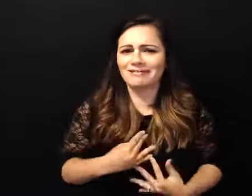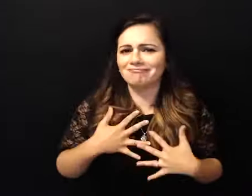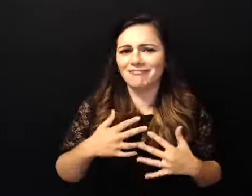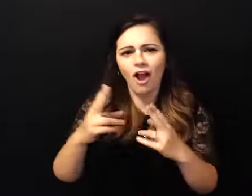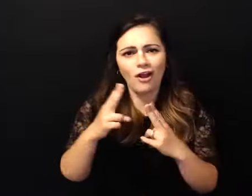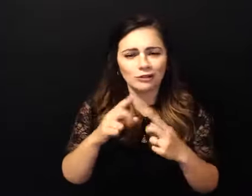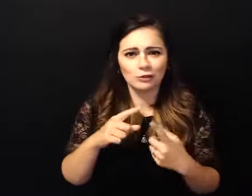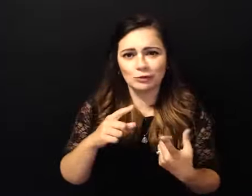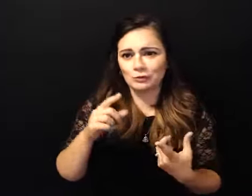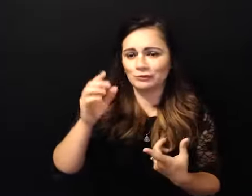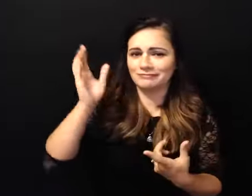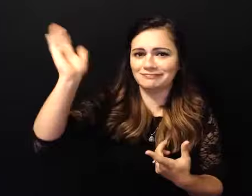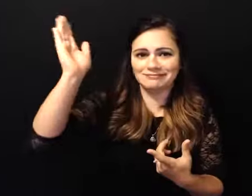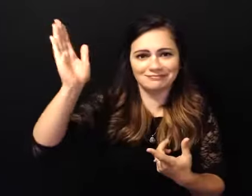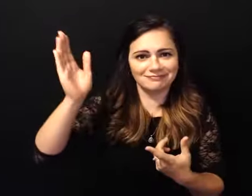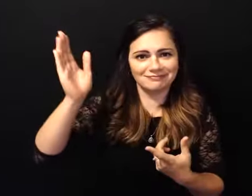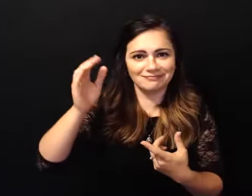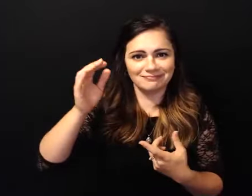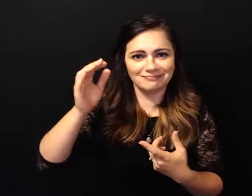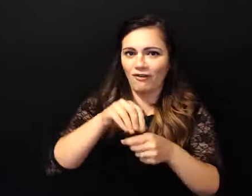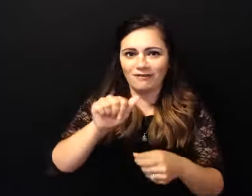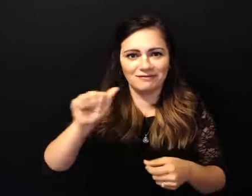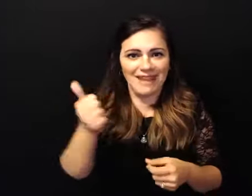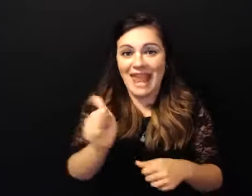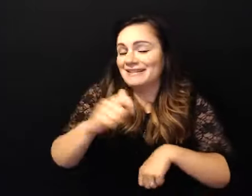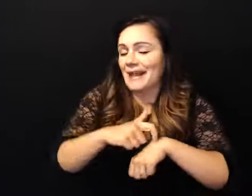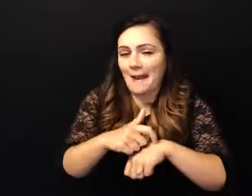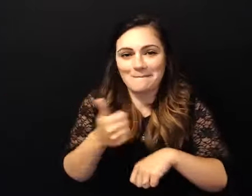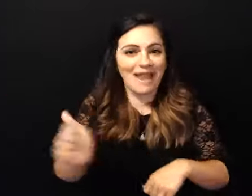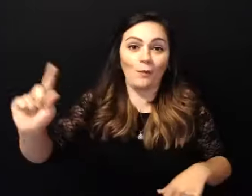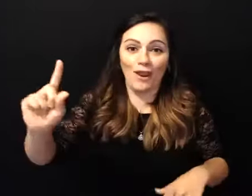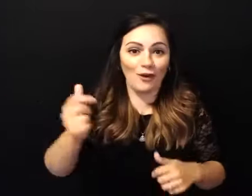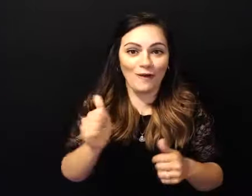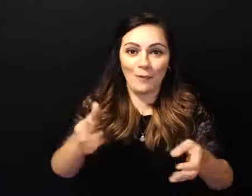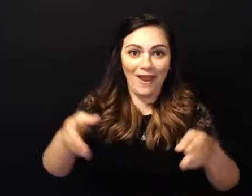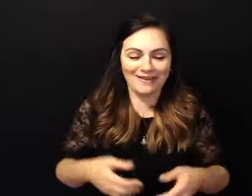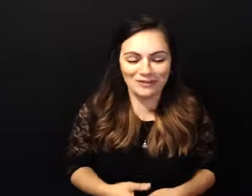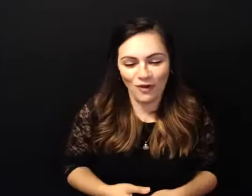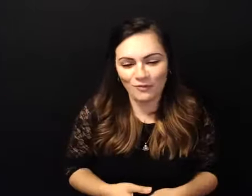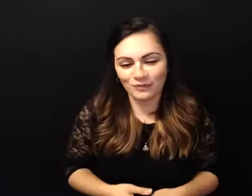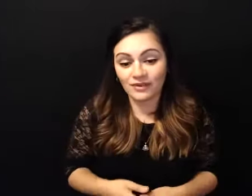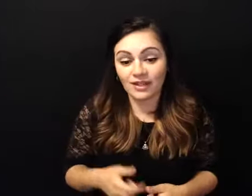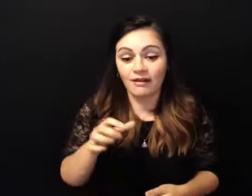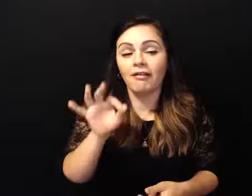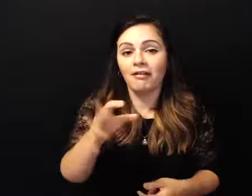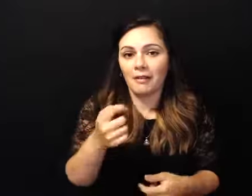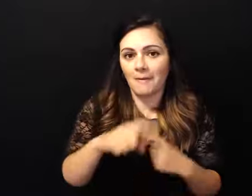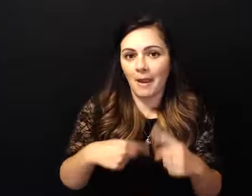thanks for having me um let me tell you a little bit about me i'm uh my topic is fettered to faithful